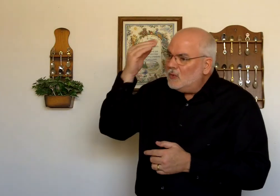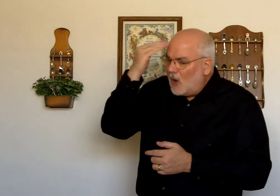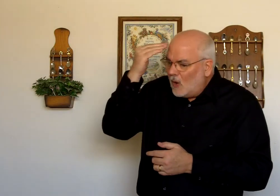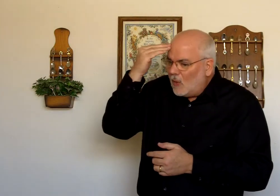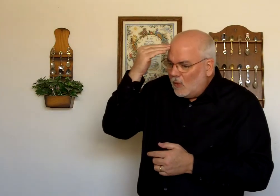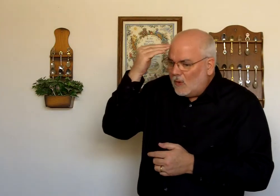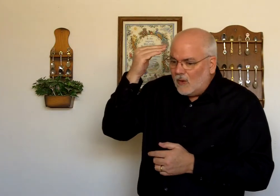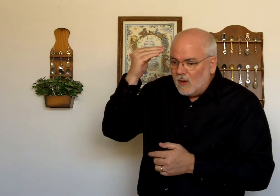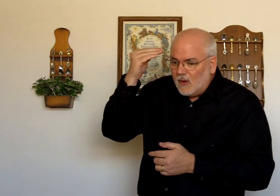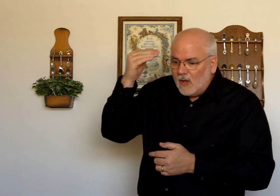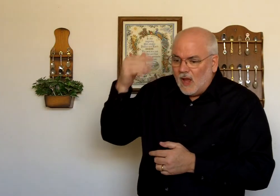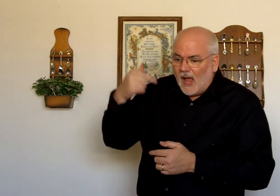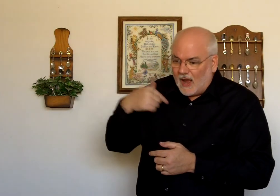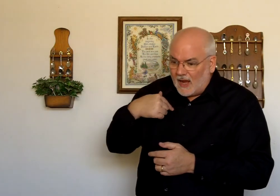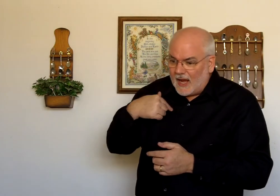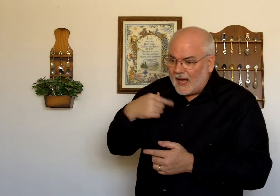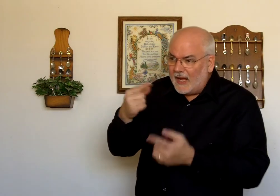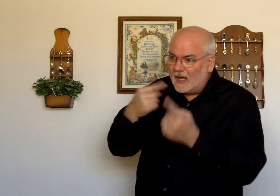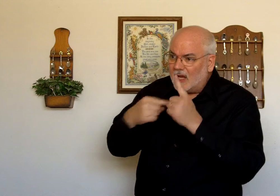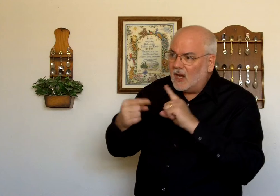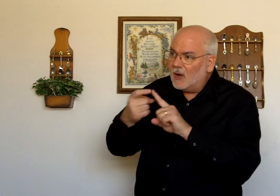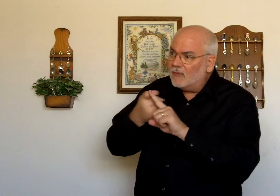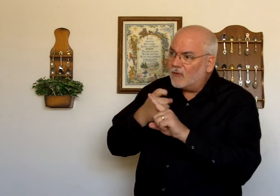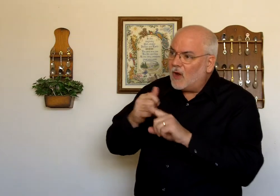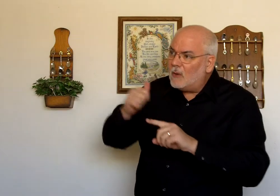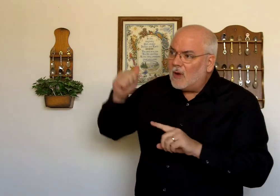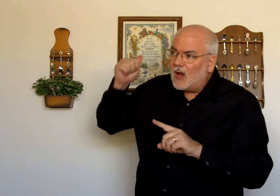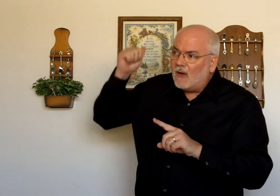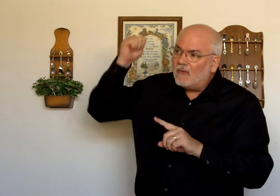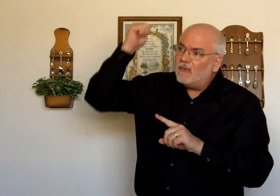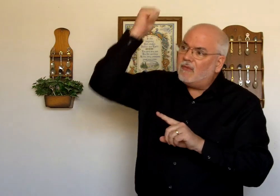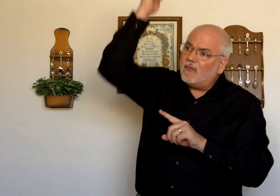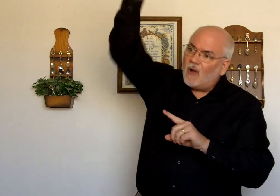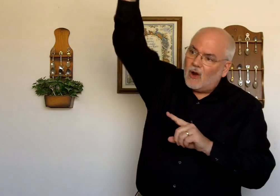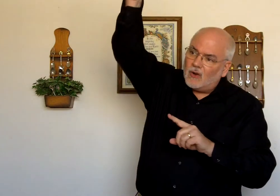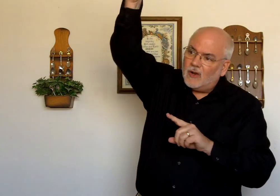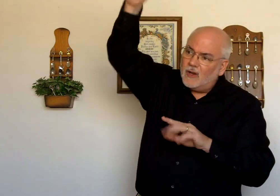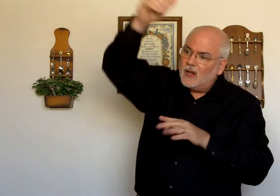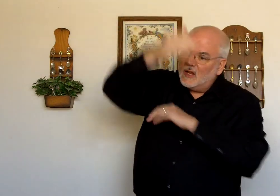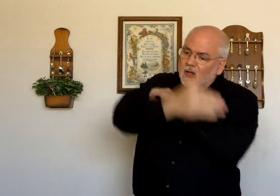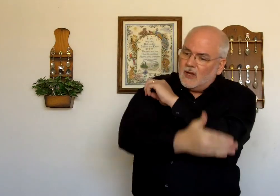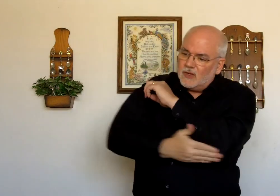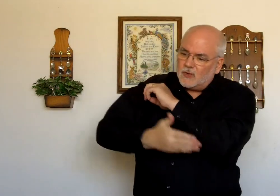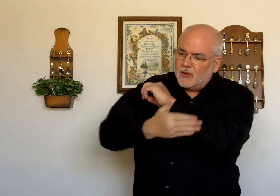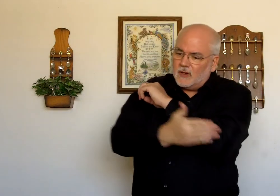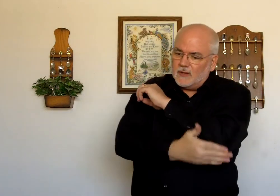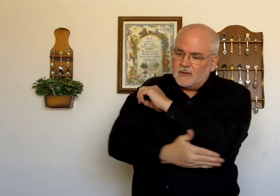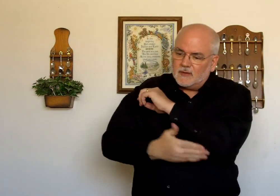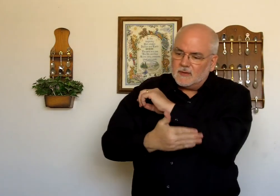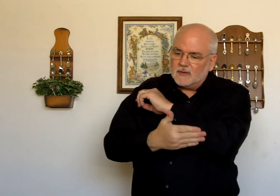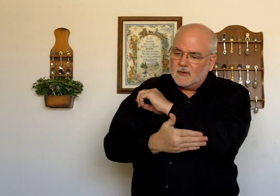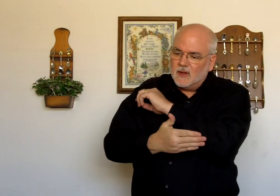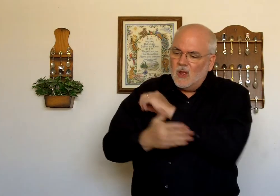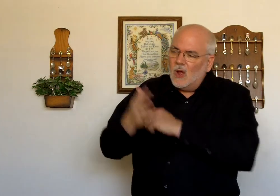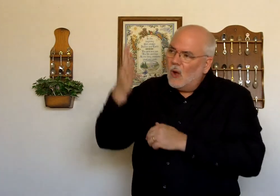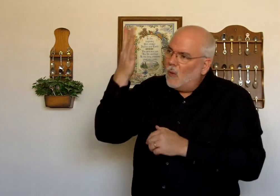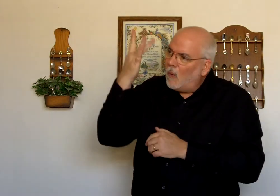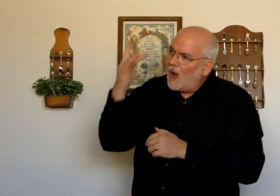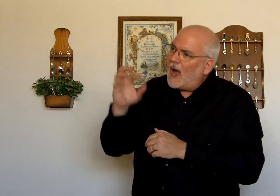know. I come from a foreign country. Why